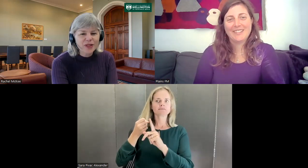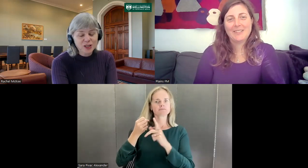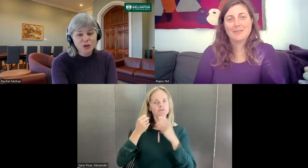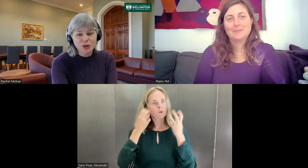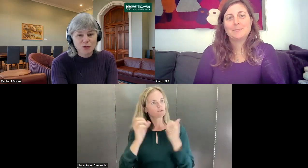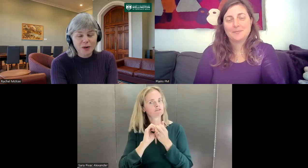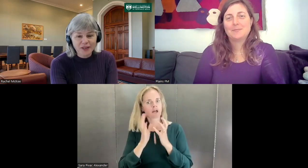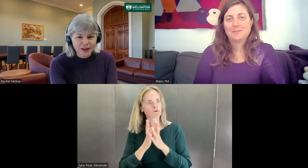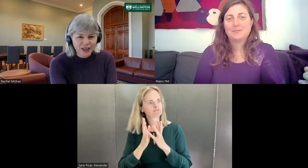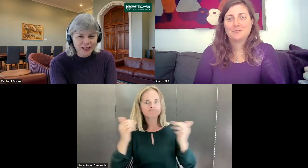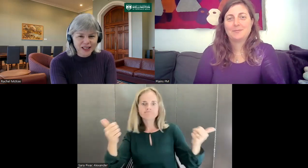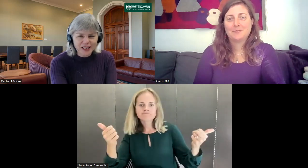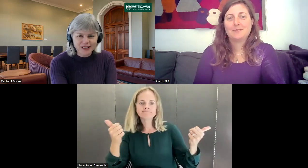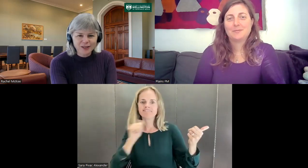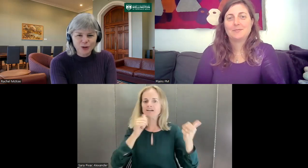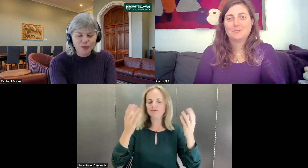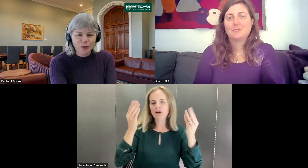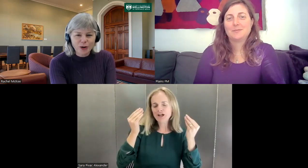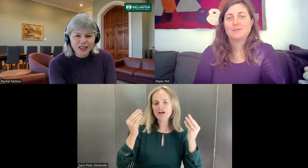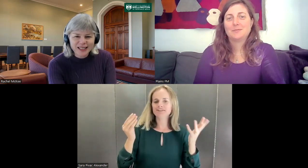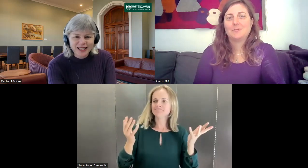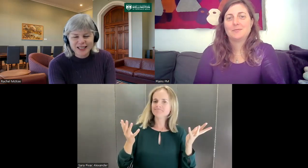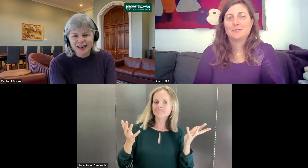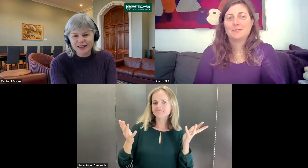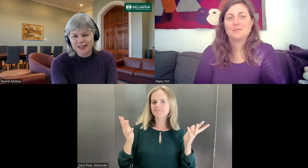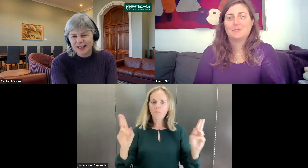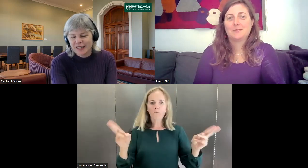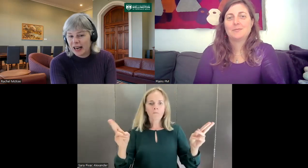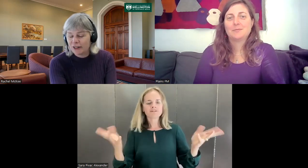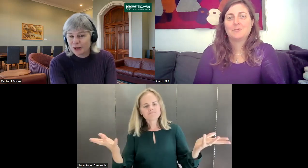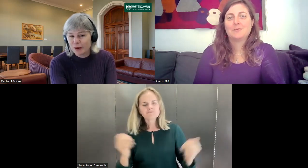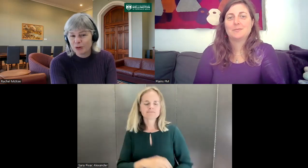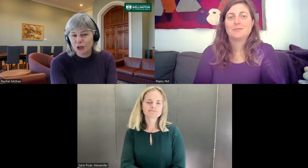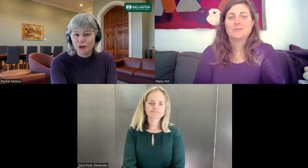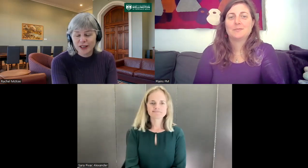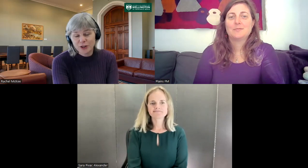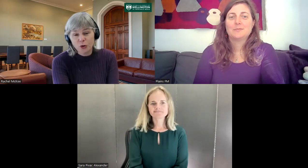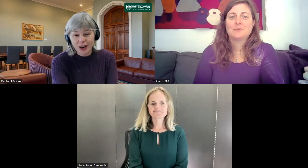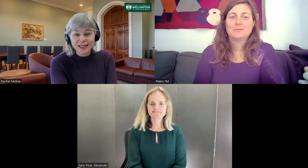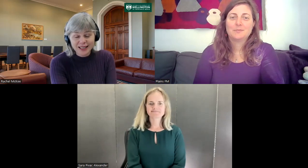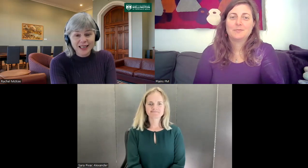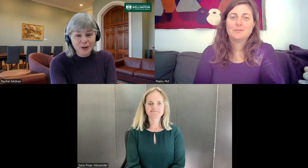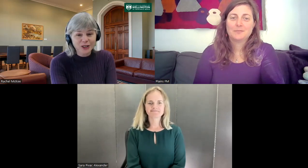that's also a form of advocacy as, you know, promoting NZSL and encouraging people to learn it and normalizing the language.